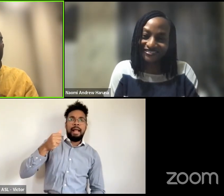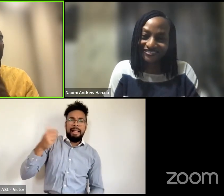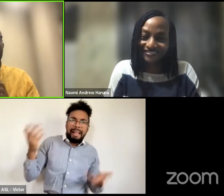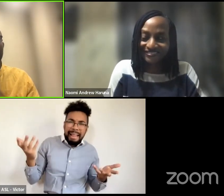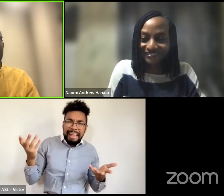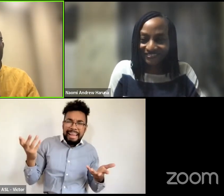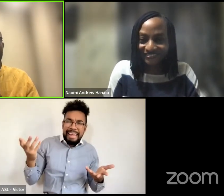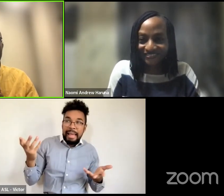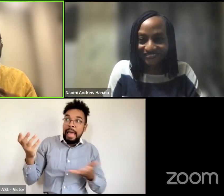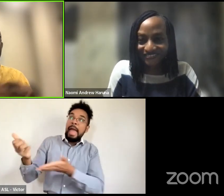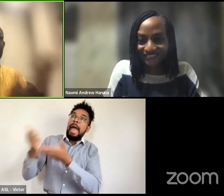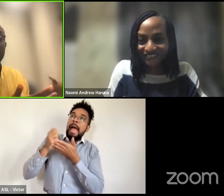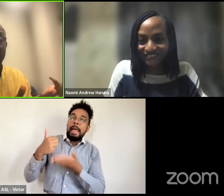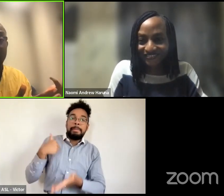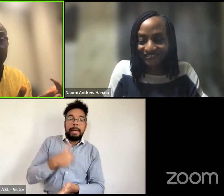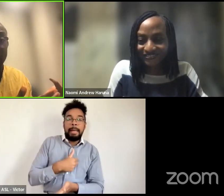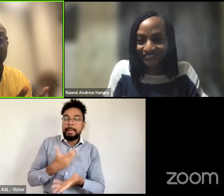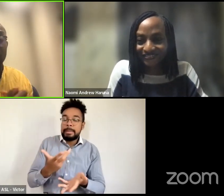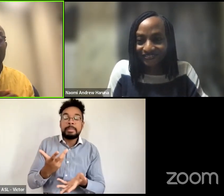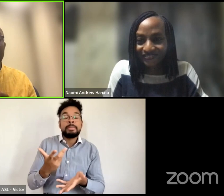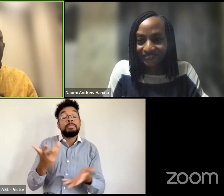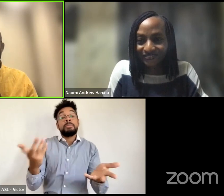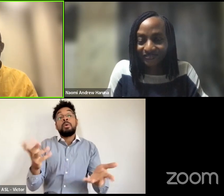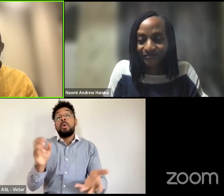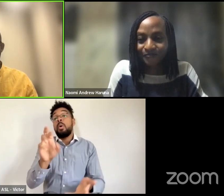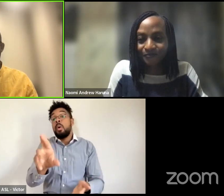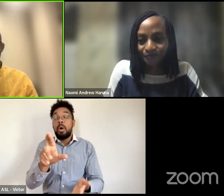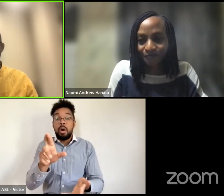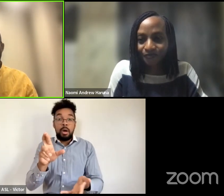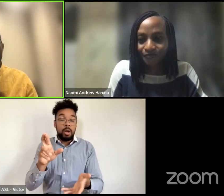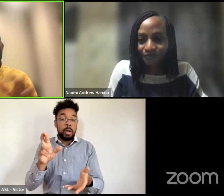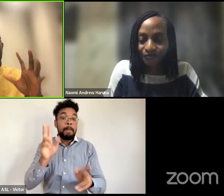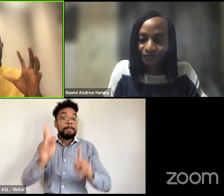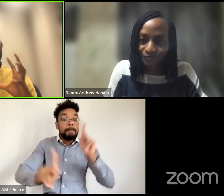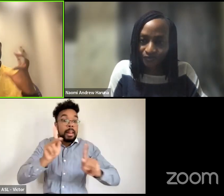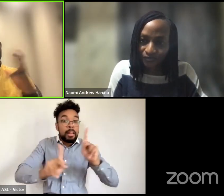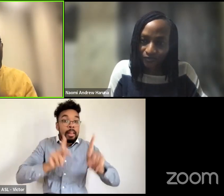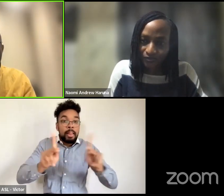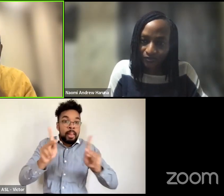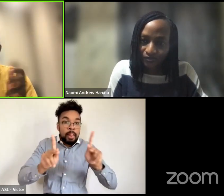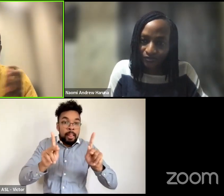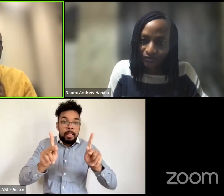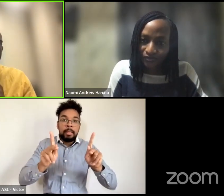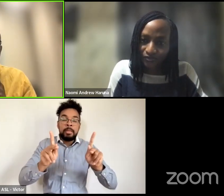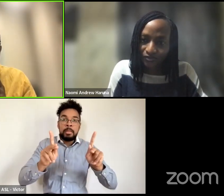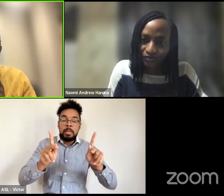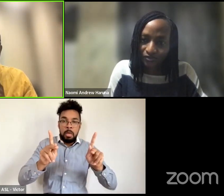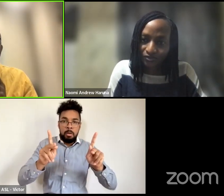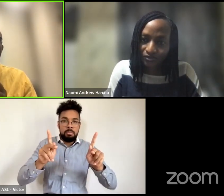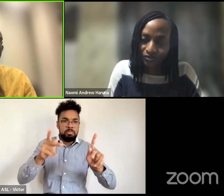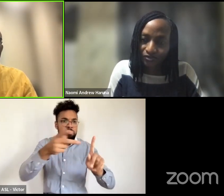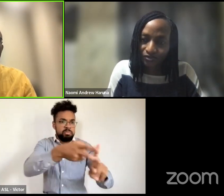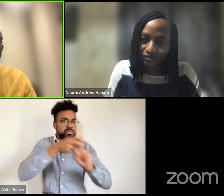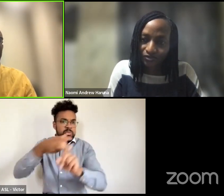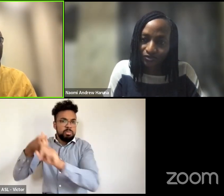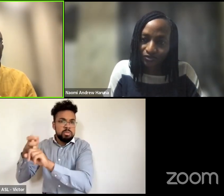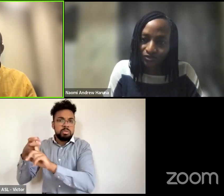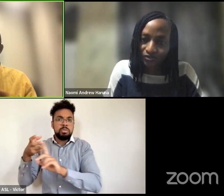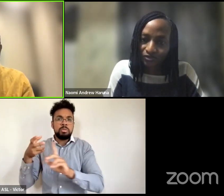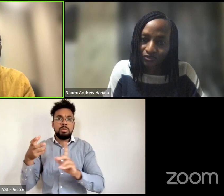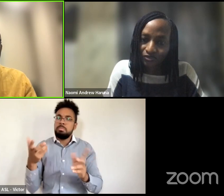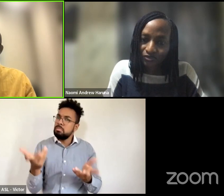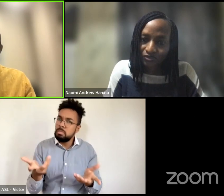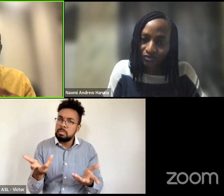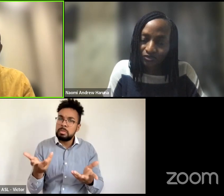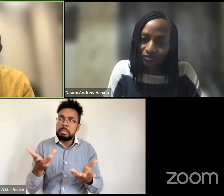or is taken from us in terms of human capital or whatever we want to think about capital the reality is that